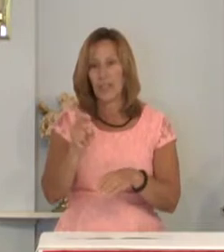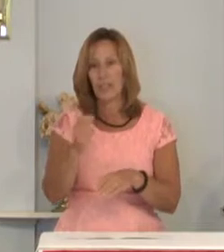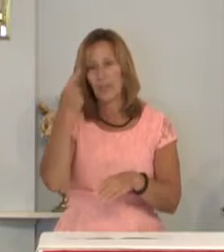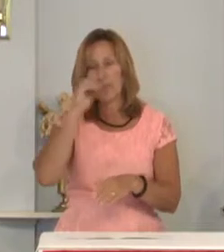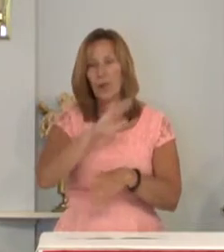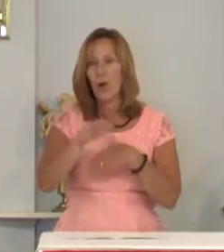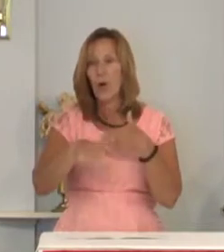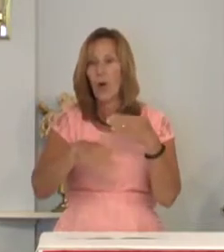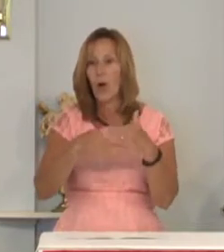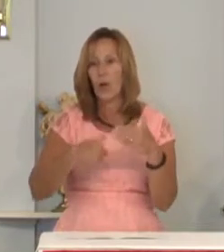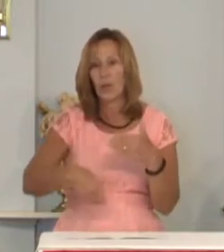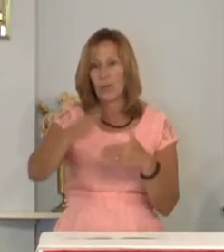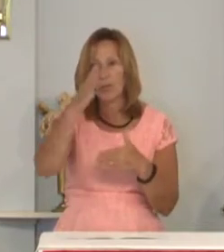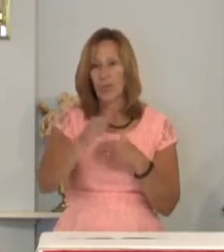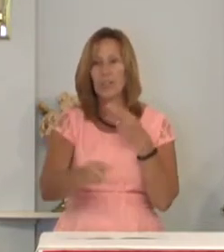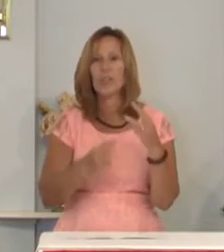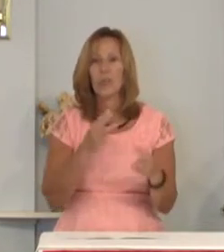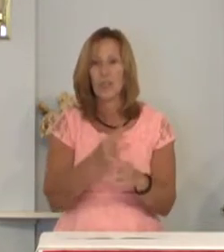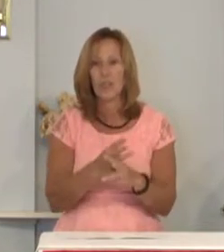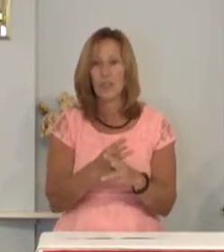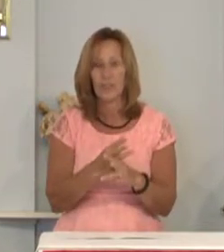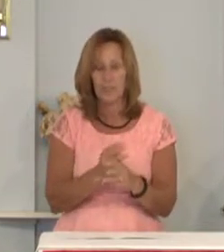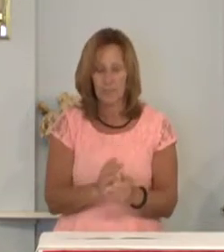and all of God's creation.